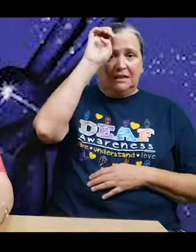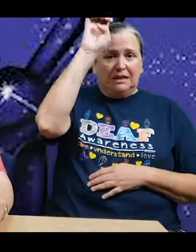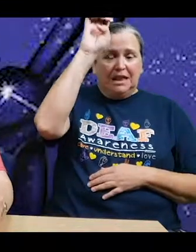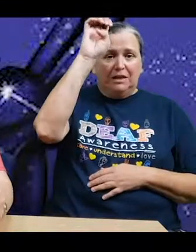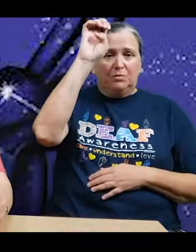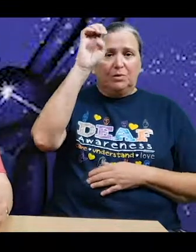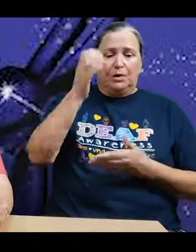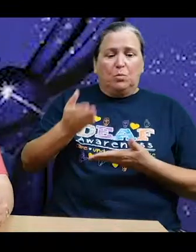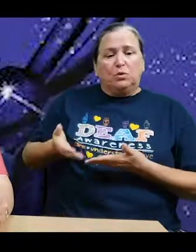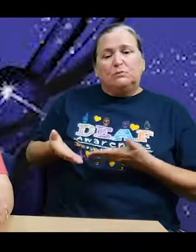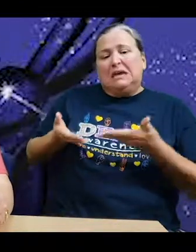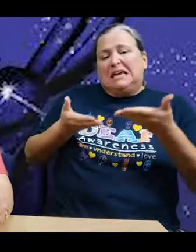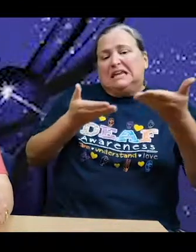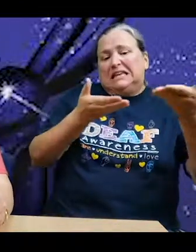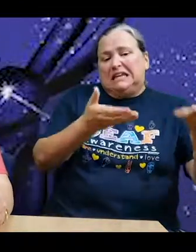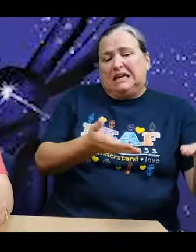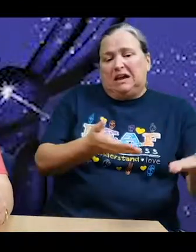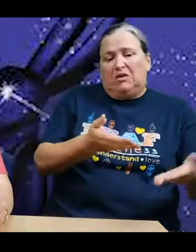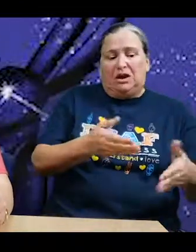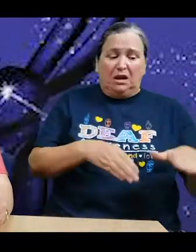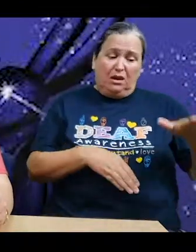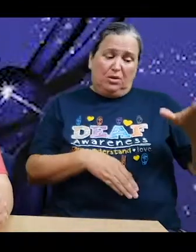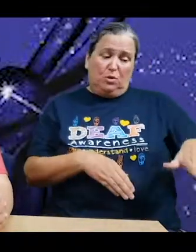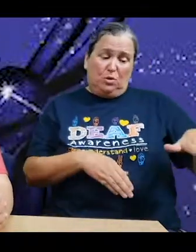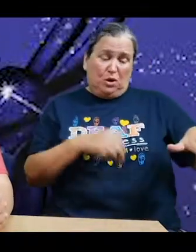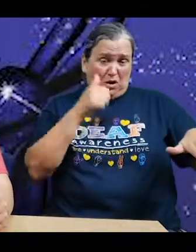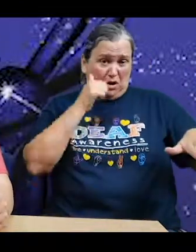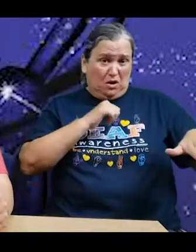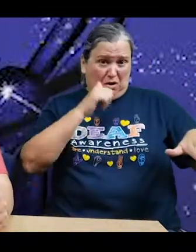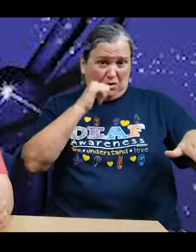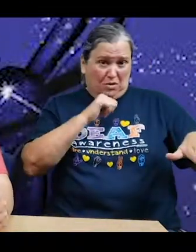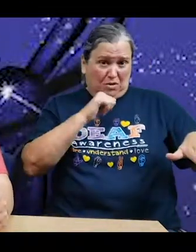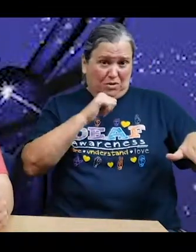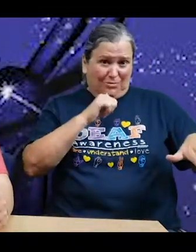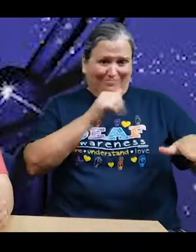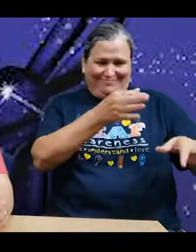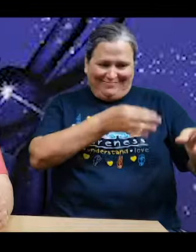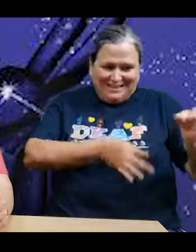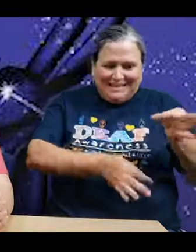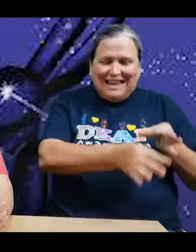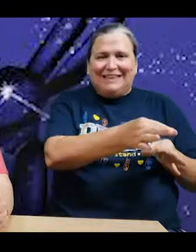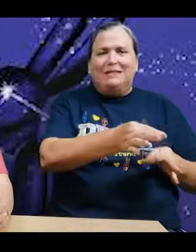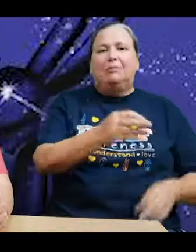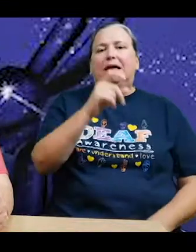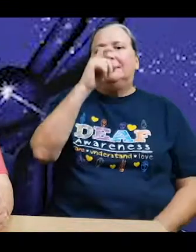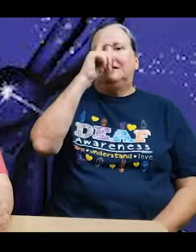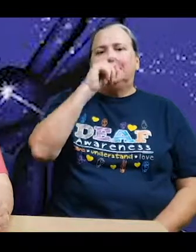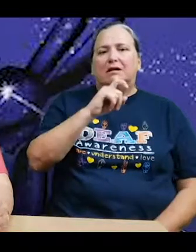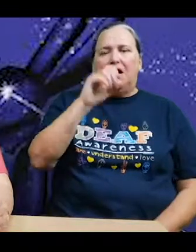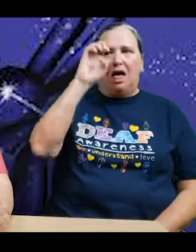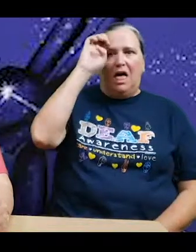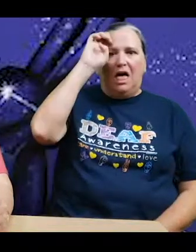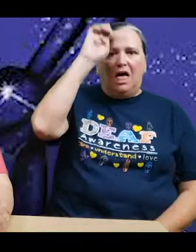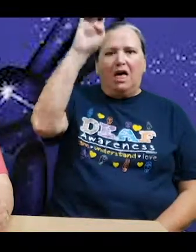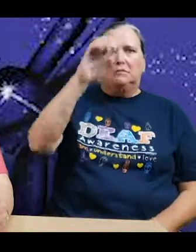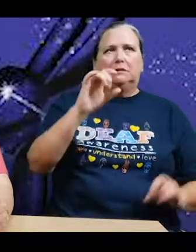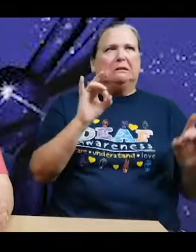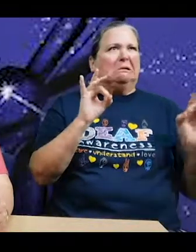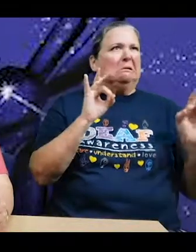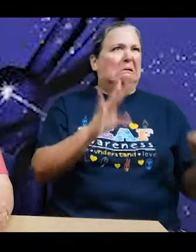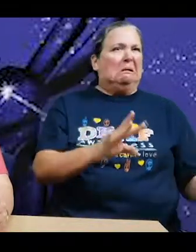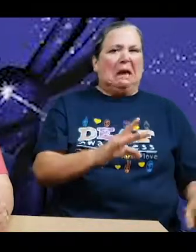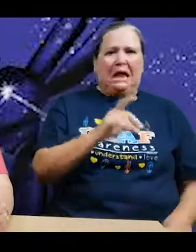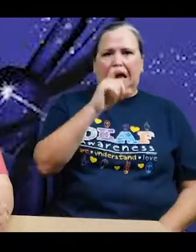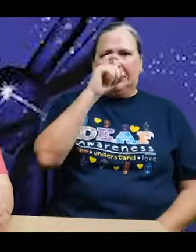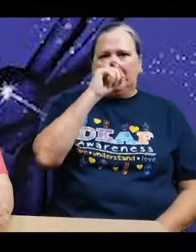to make up for the loss of a doll. A doll. How Edward loathed dolls. And to be thought